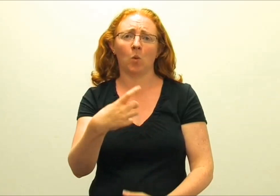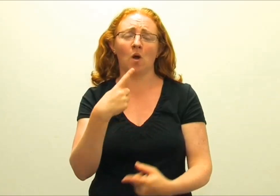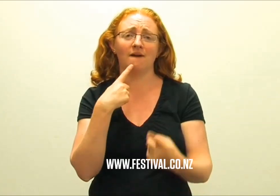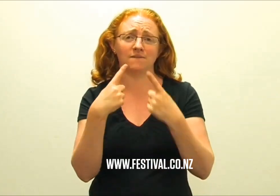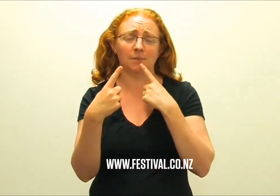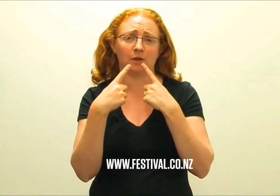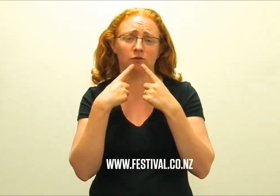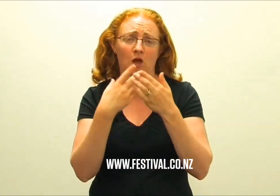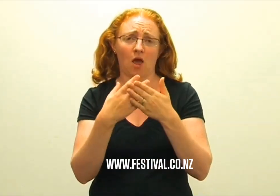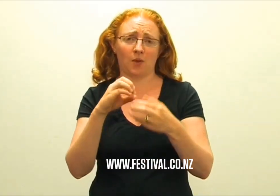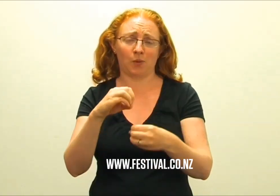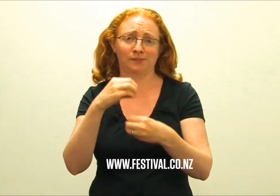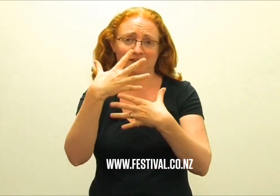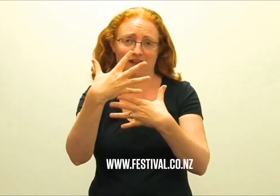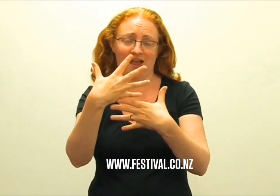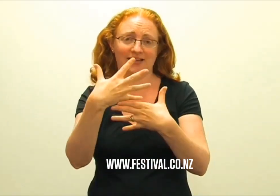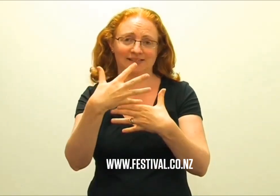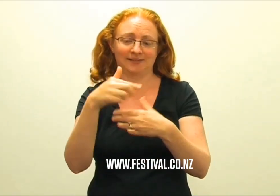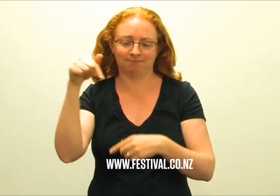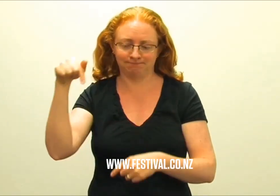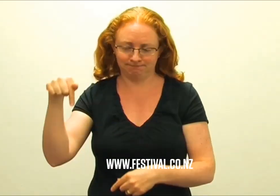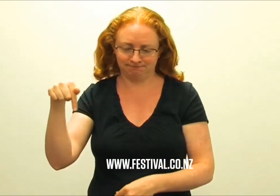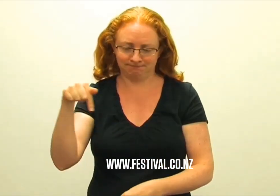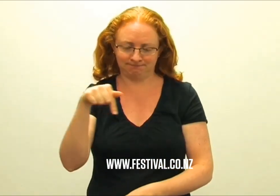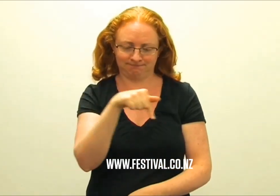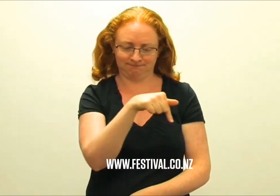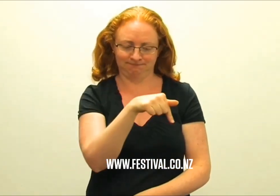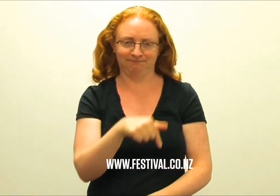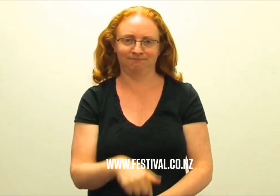So for more information, you can go to the website just here.